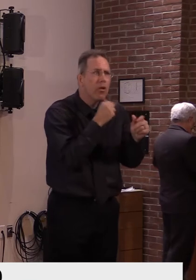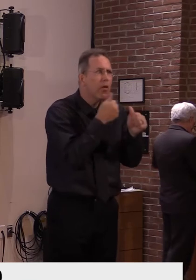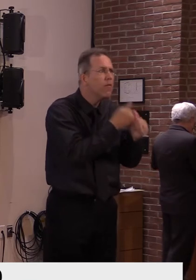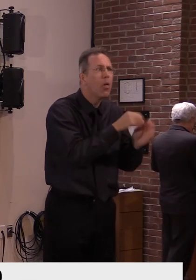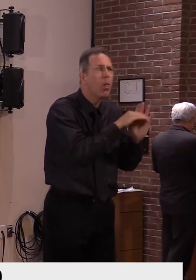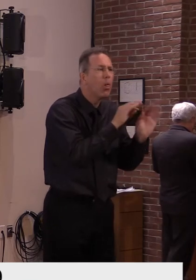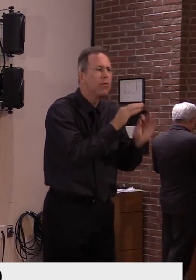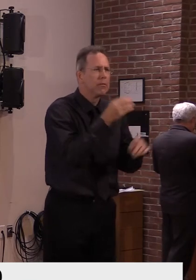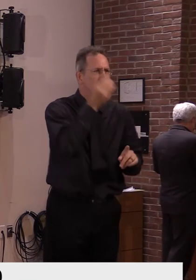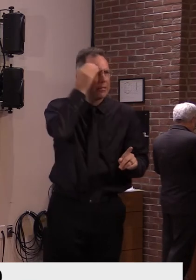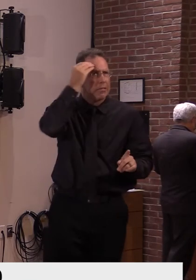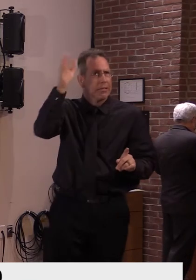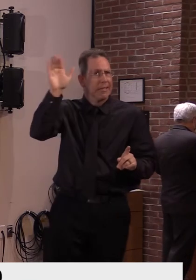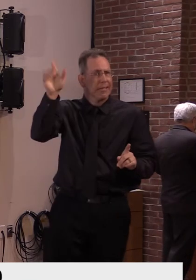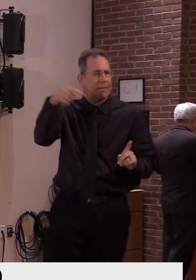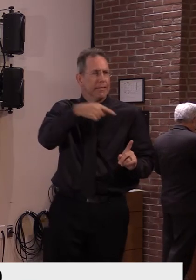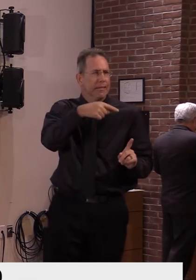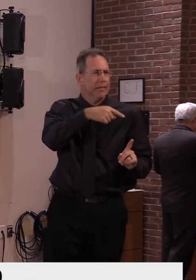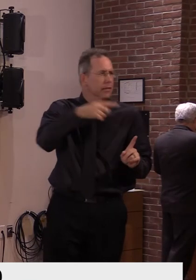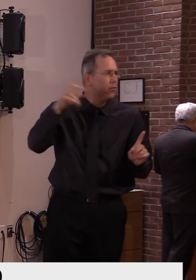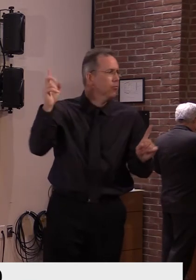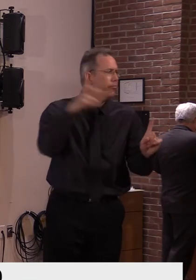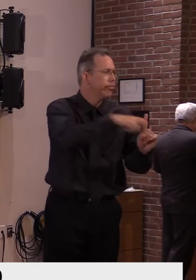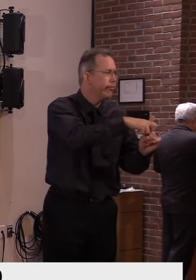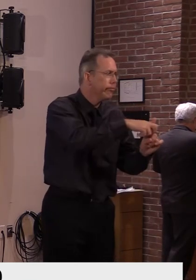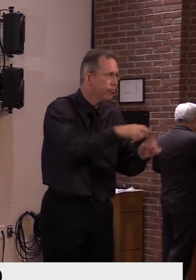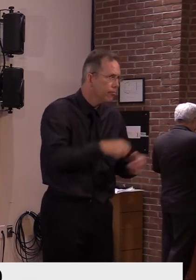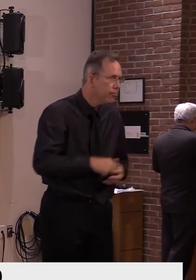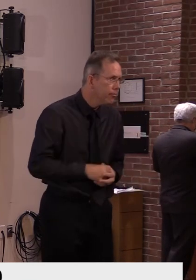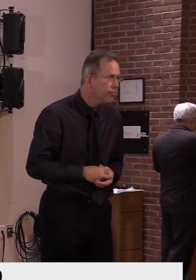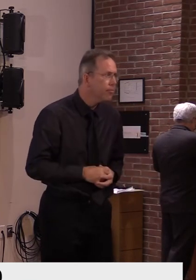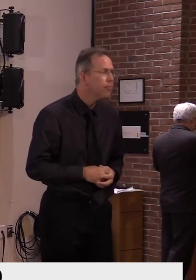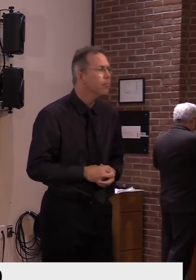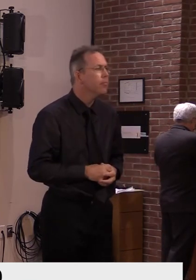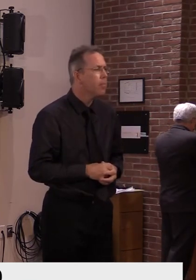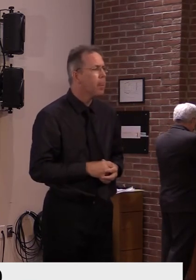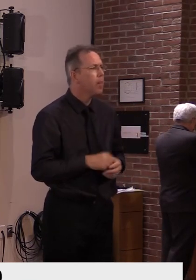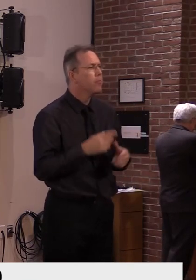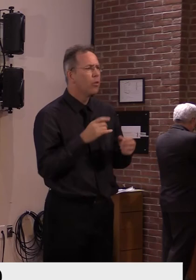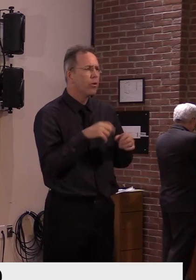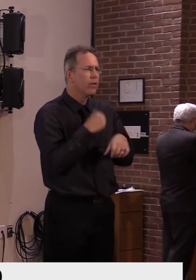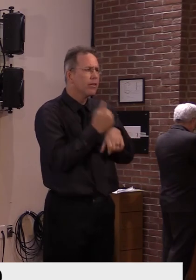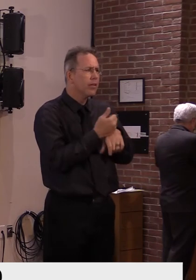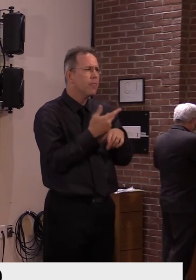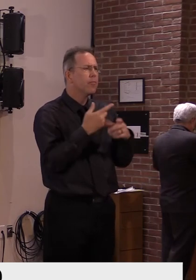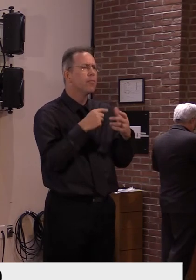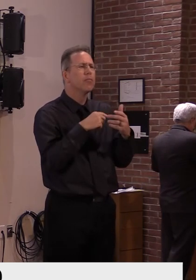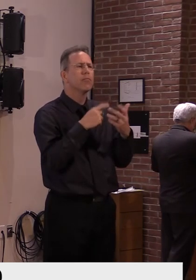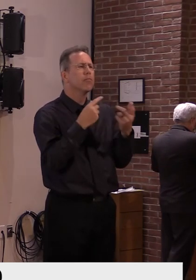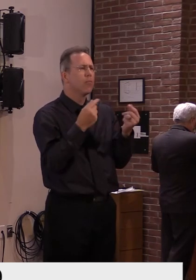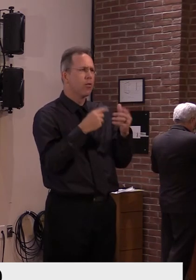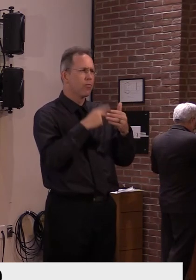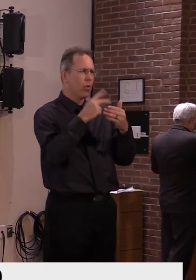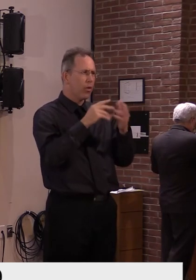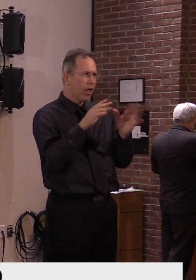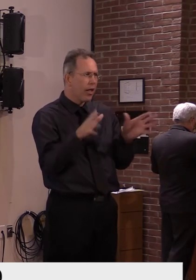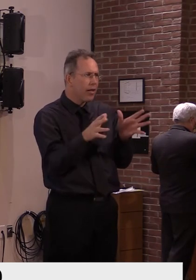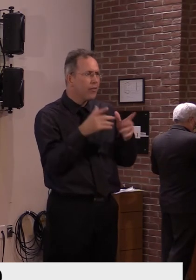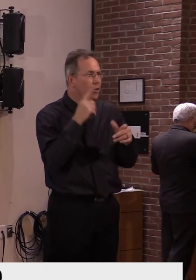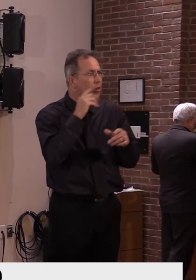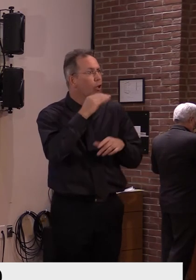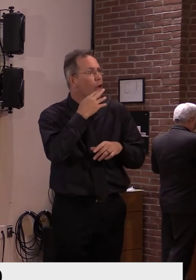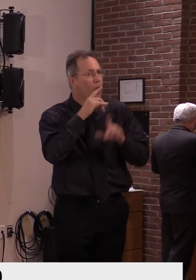where we have to put up this line of defense. That's why we put the program in place to begin with, uh, so that people were aware of, uh, what's happening.